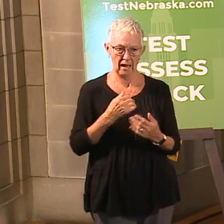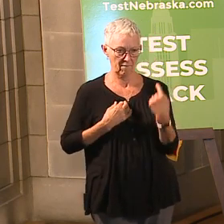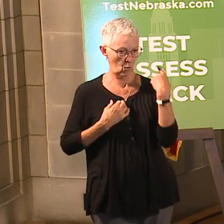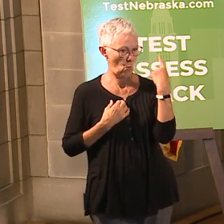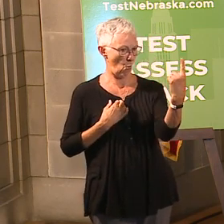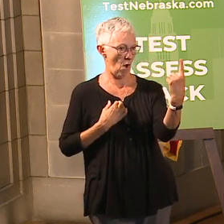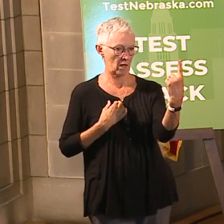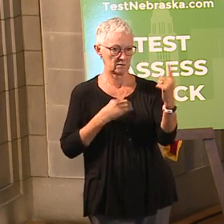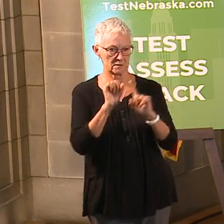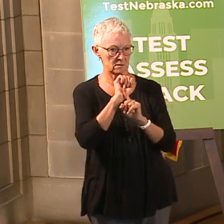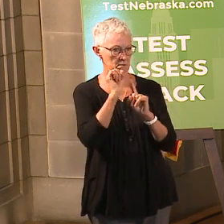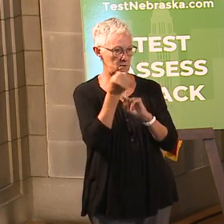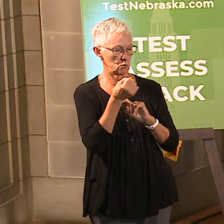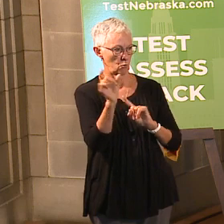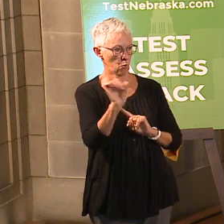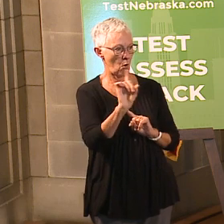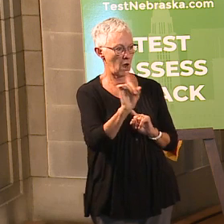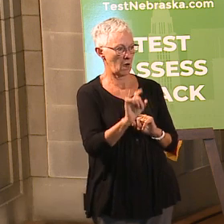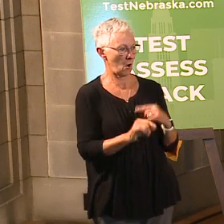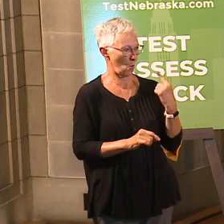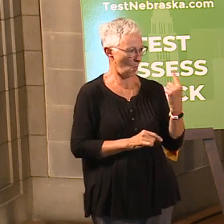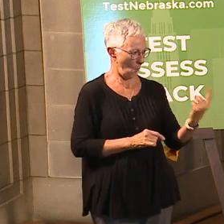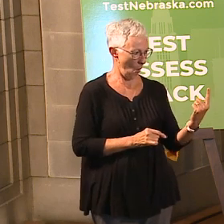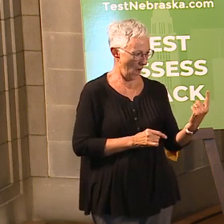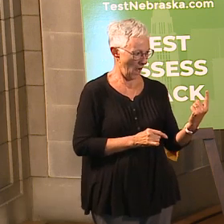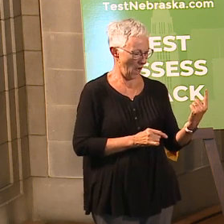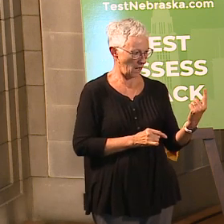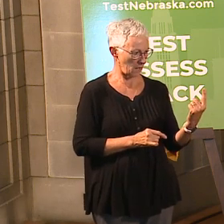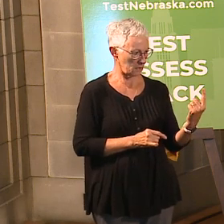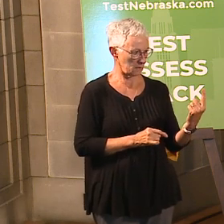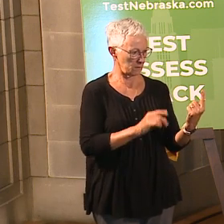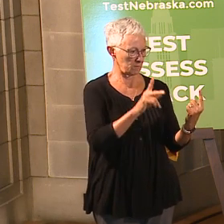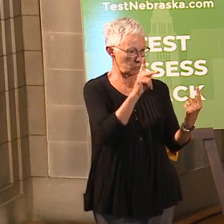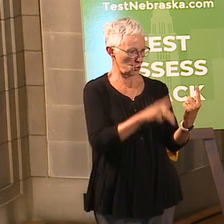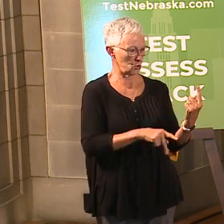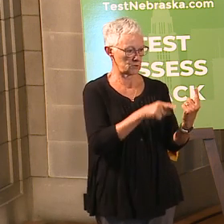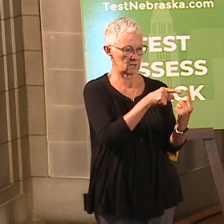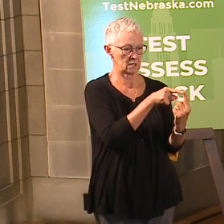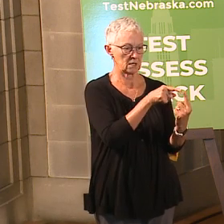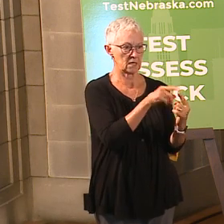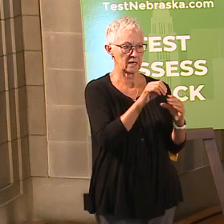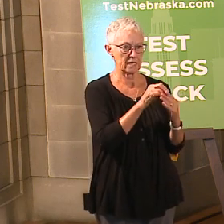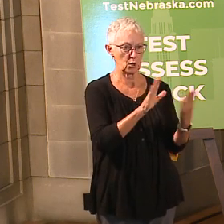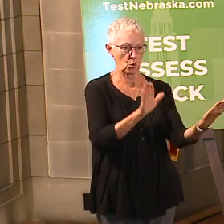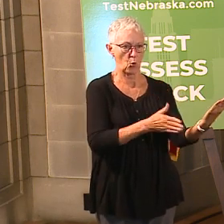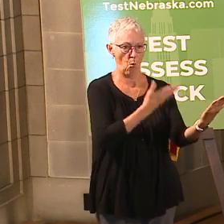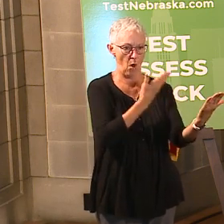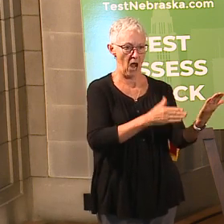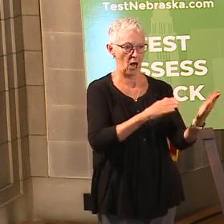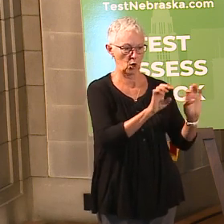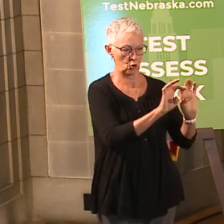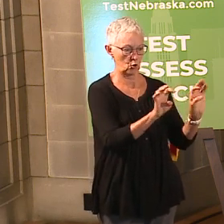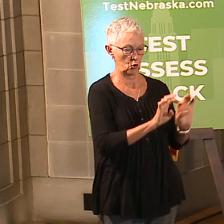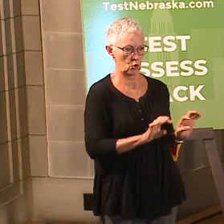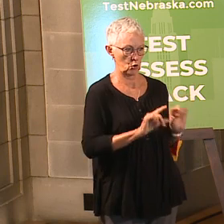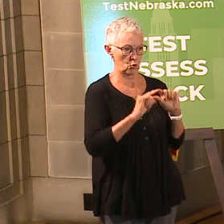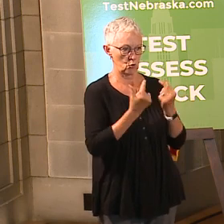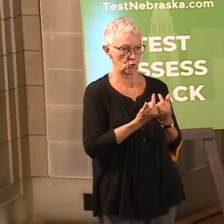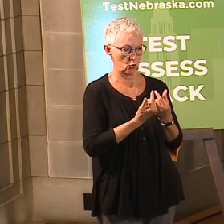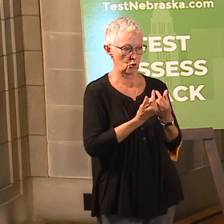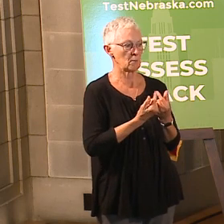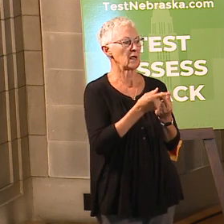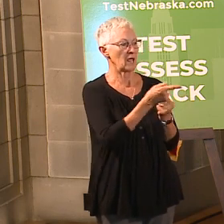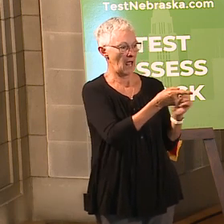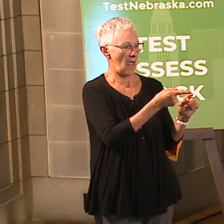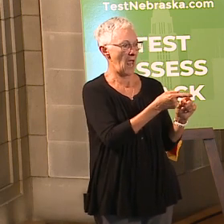one kind of significant event where something happened in a choir, and that seemed to be the one source of that spread. We're going to continue to work with HHS.